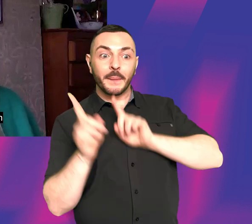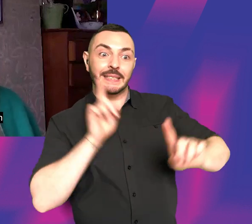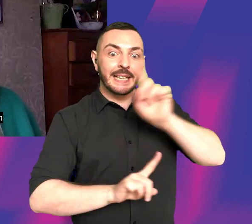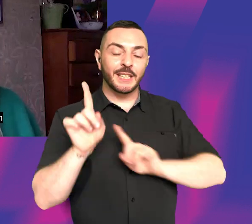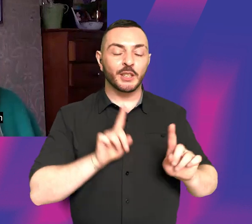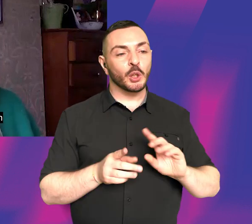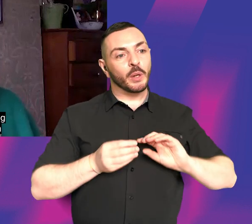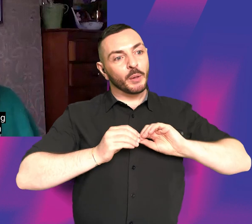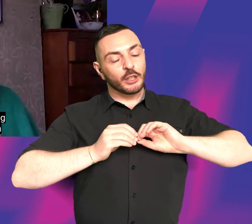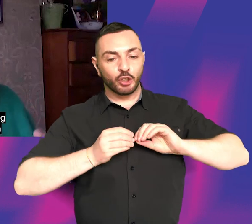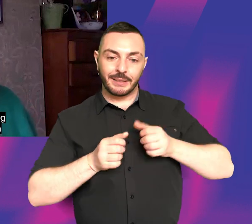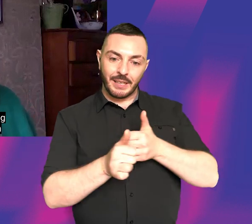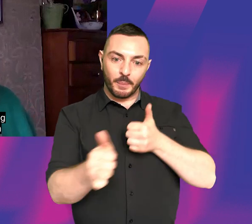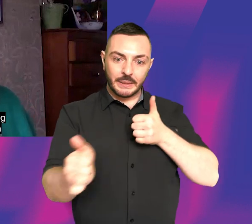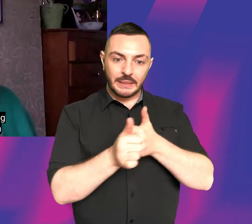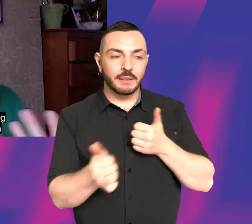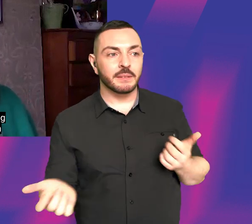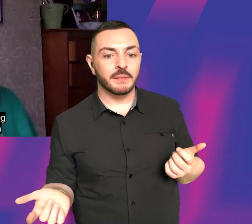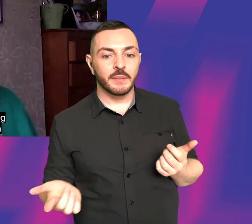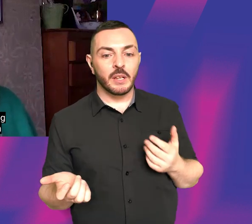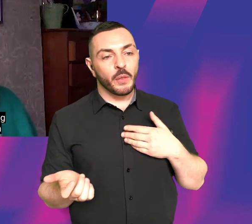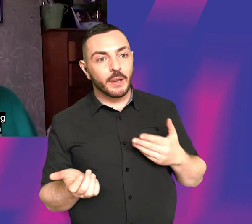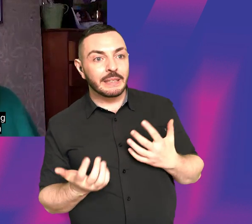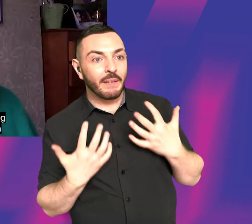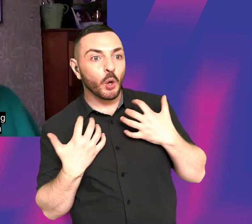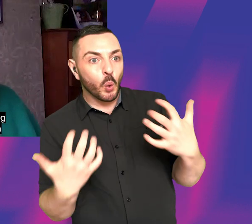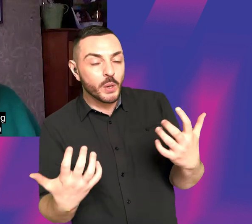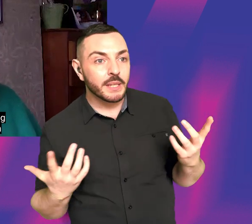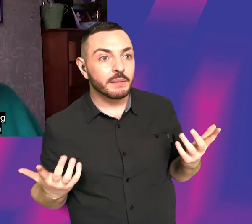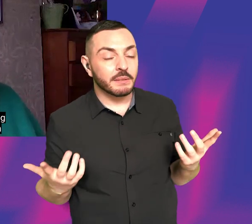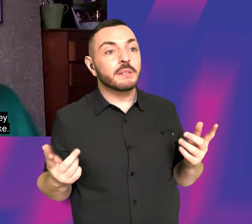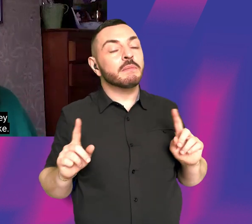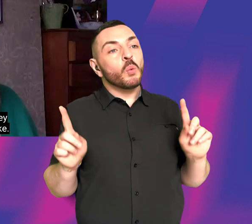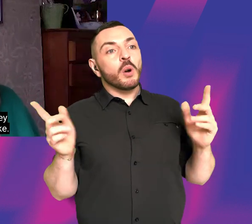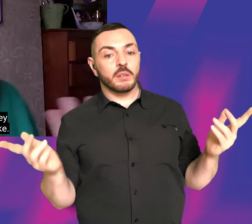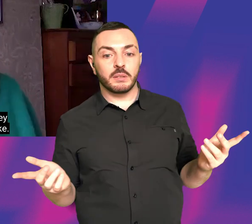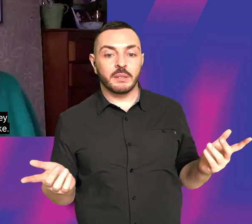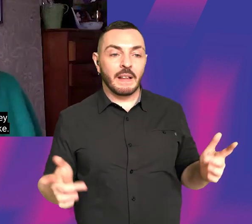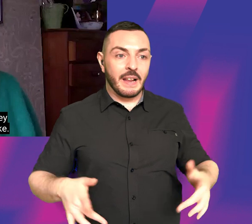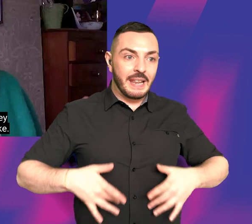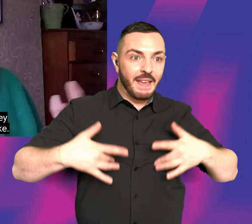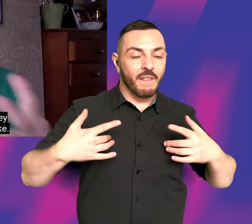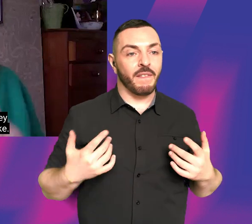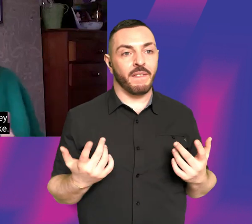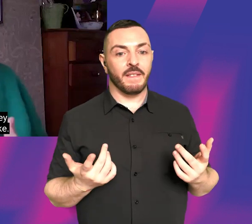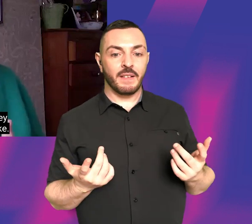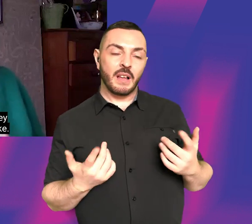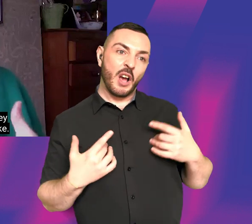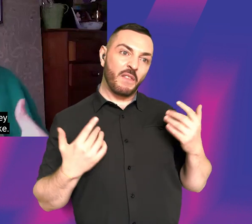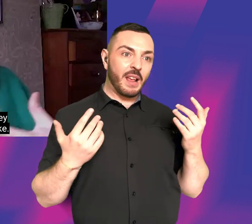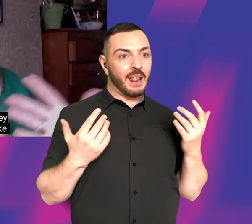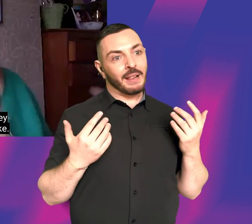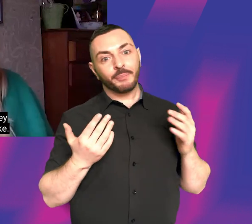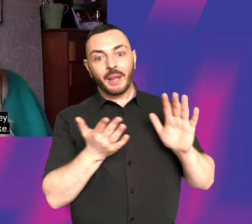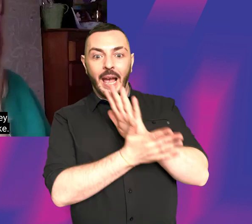companies and producers, they want to know that like they're giving audiences something that they can, you know, leave feeling on high about